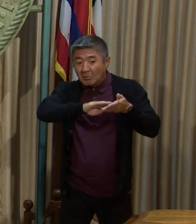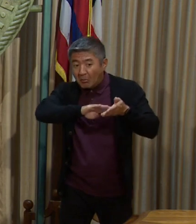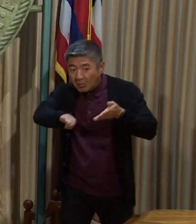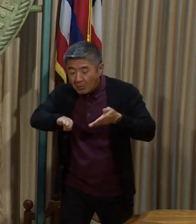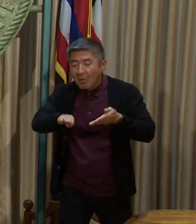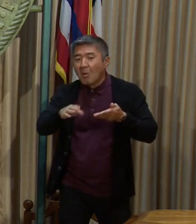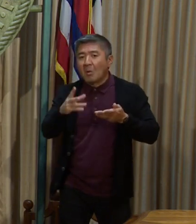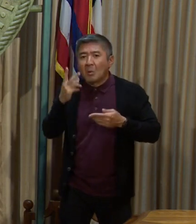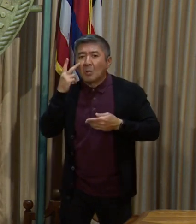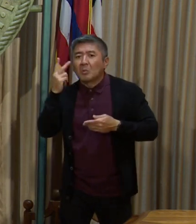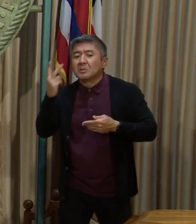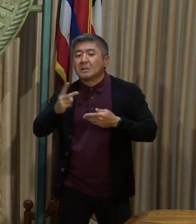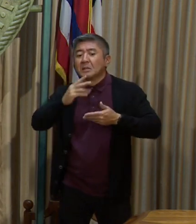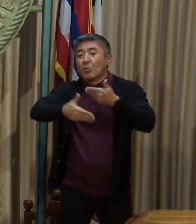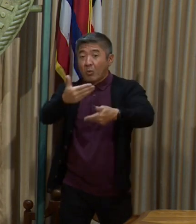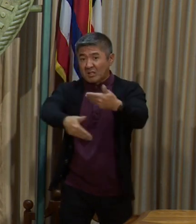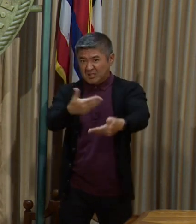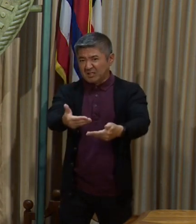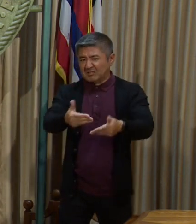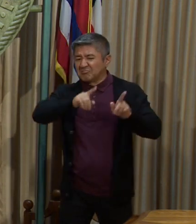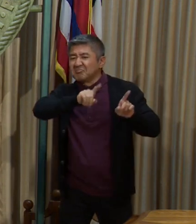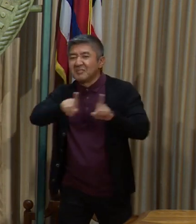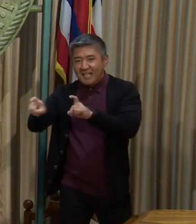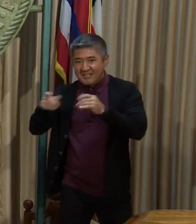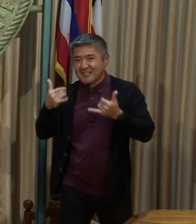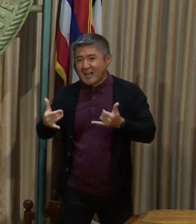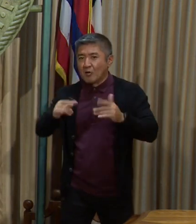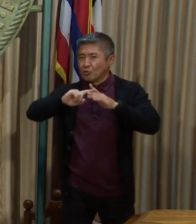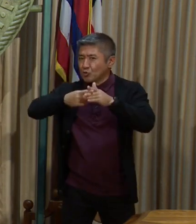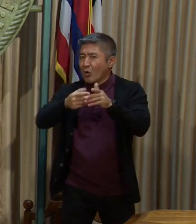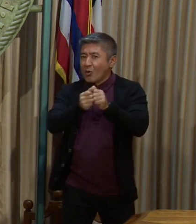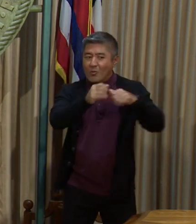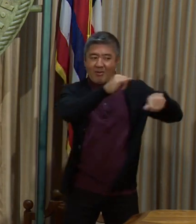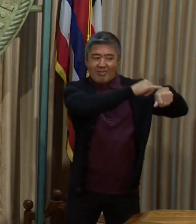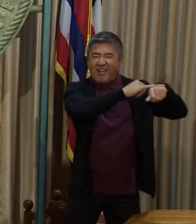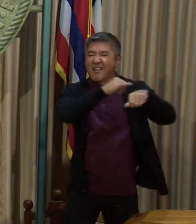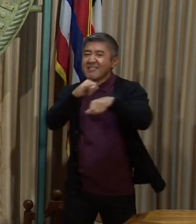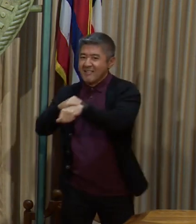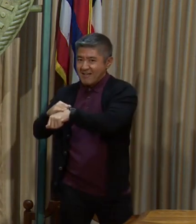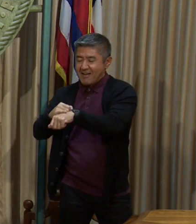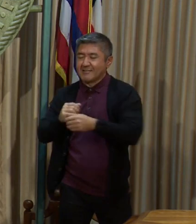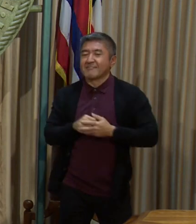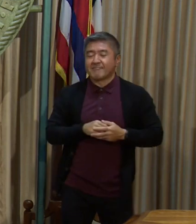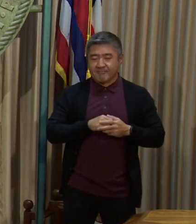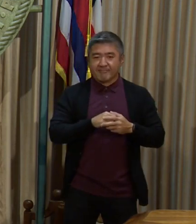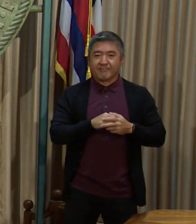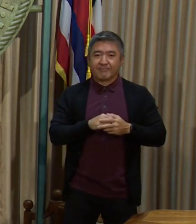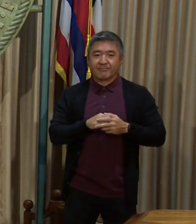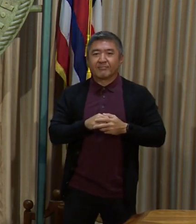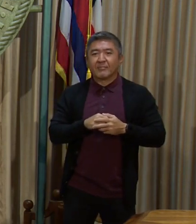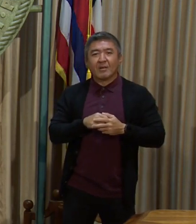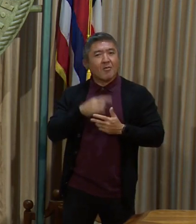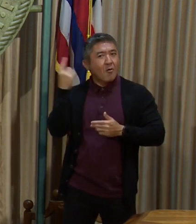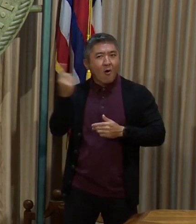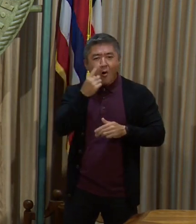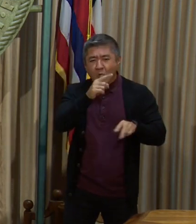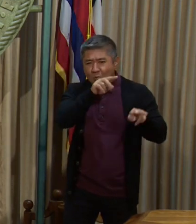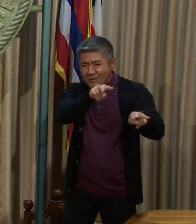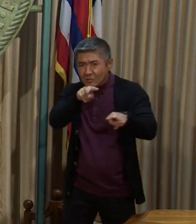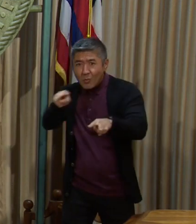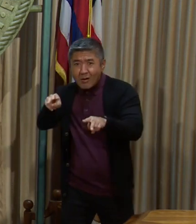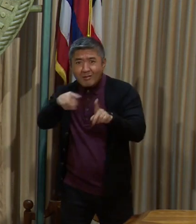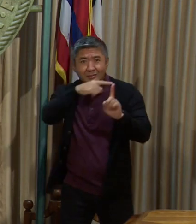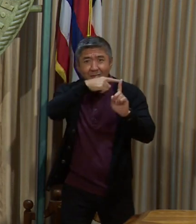And I think most importantly, we are monitoring and continue to monitor the rate of virus